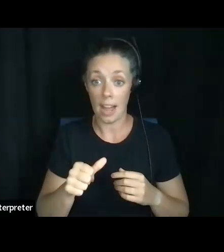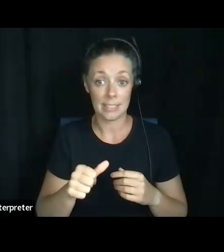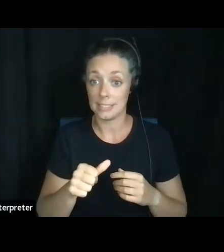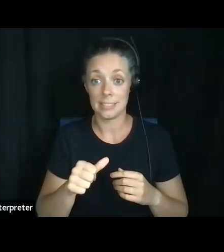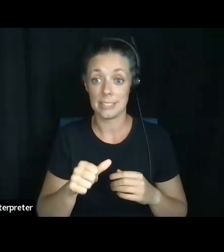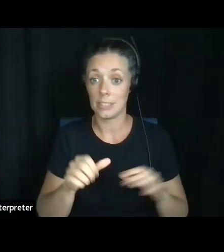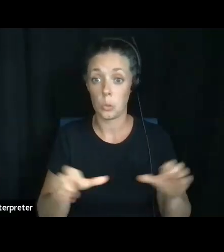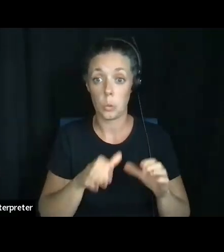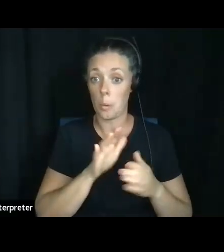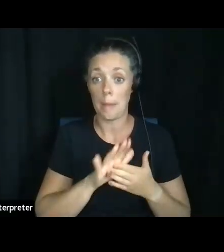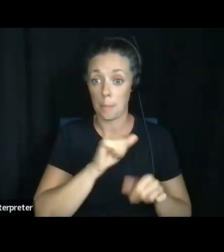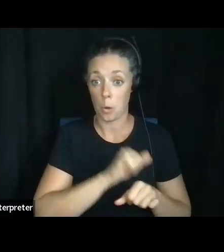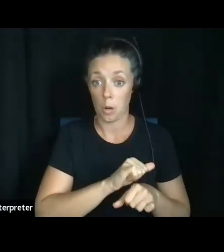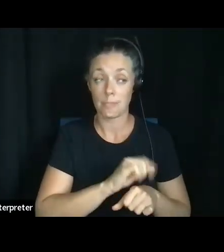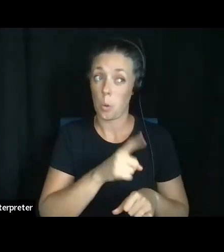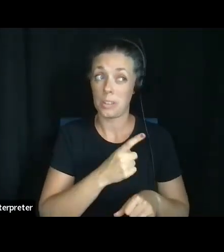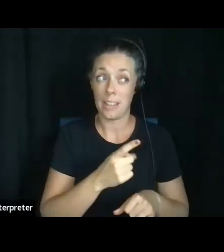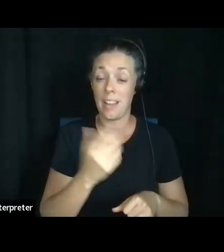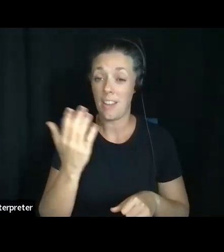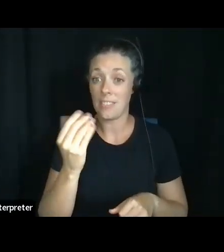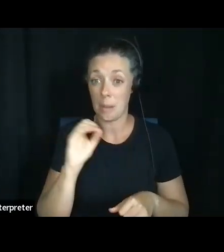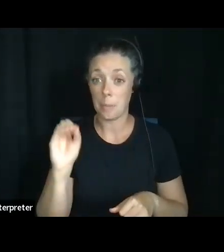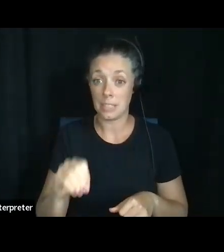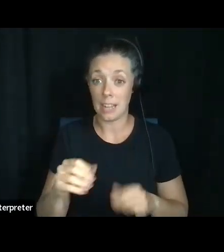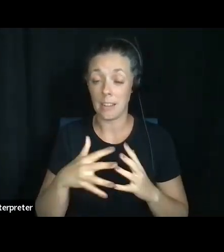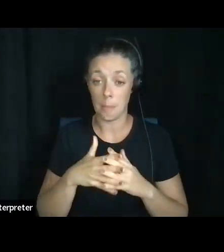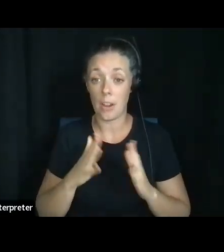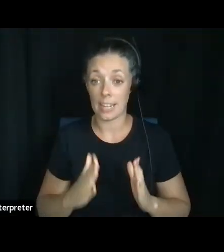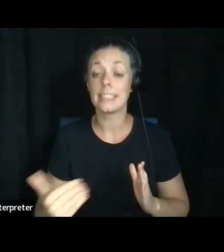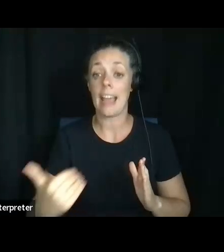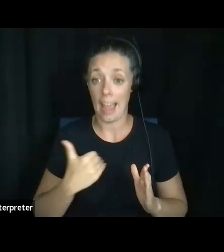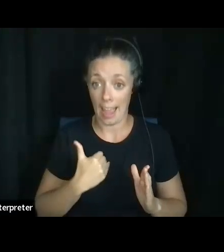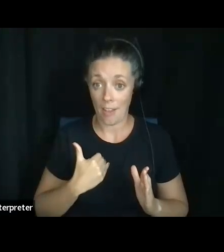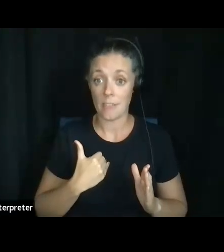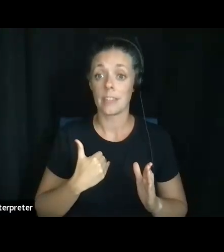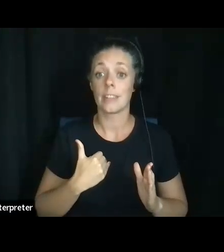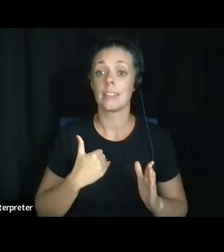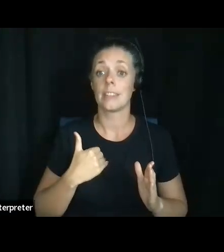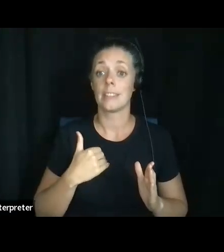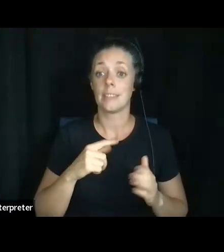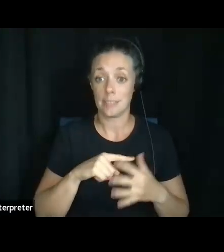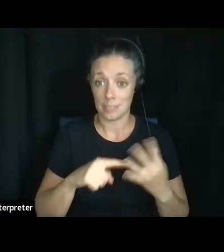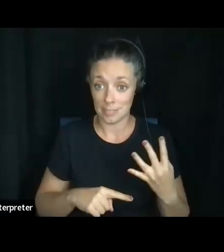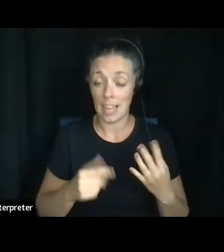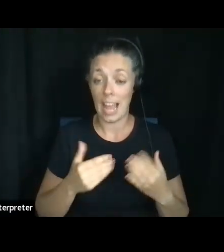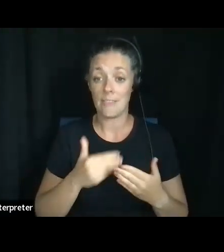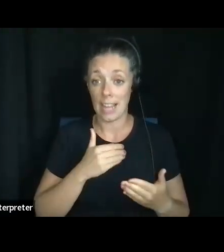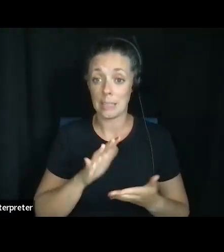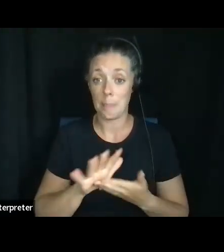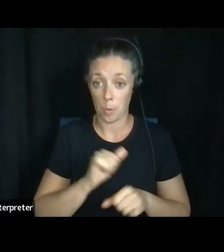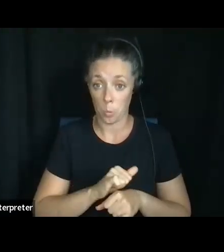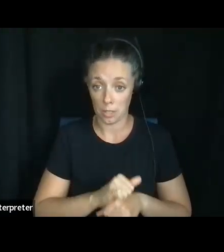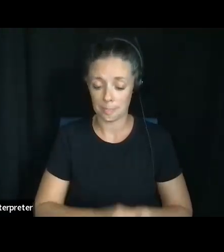so only a very small 15% of Americans actually do what we're talking about doing. Um,